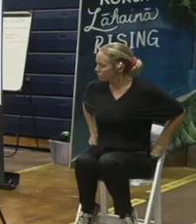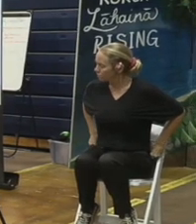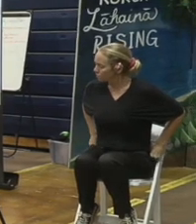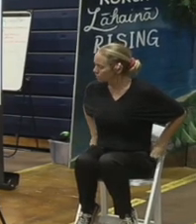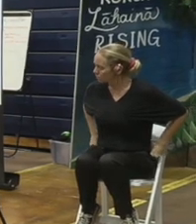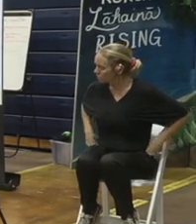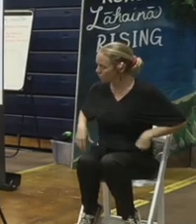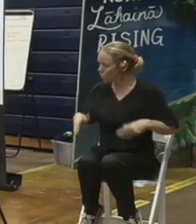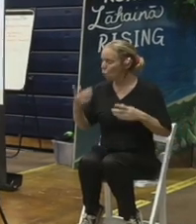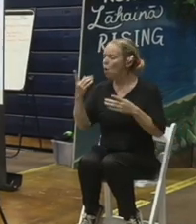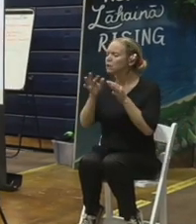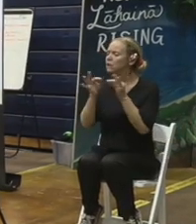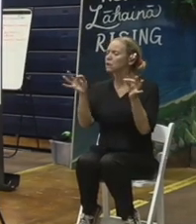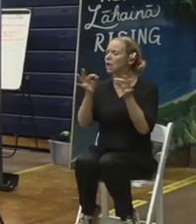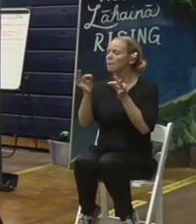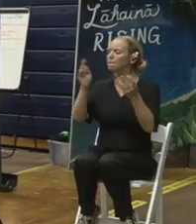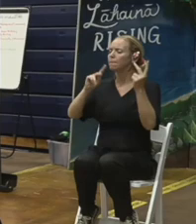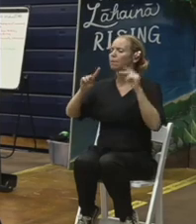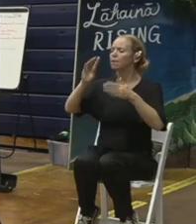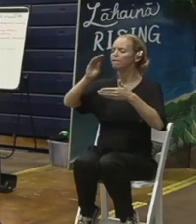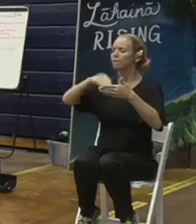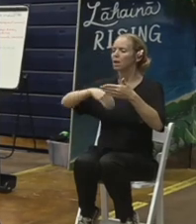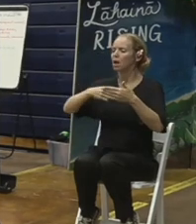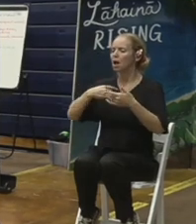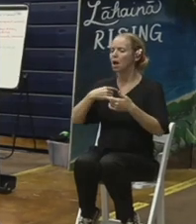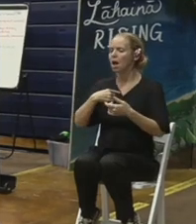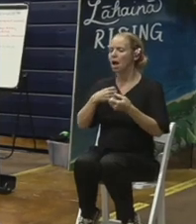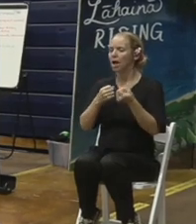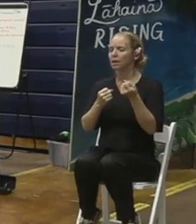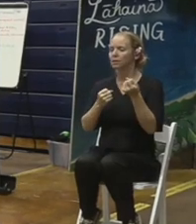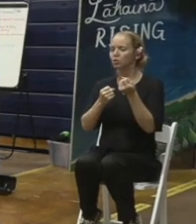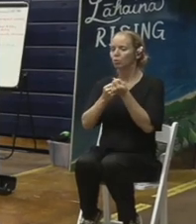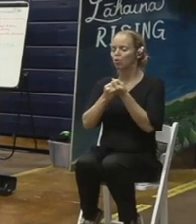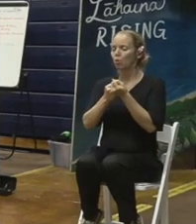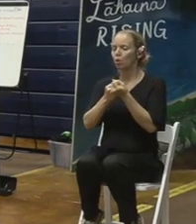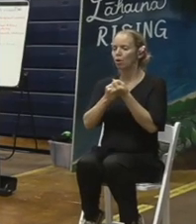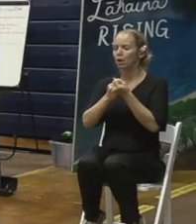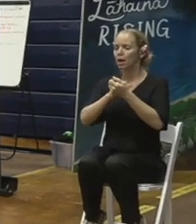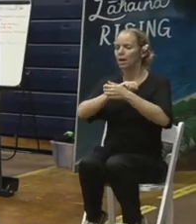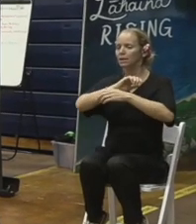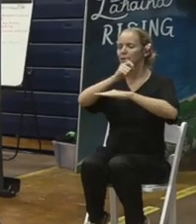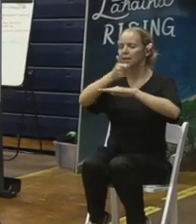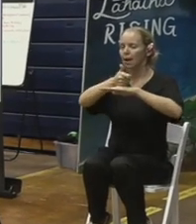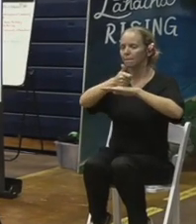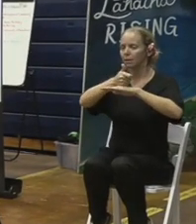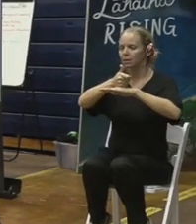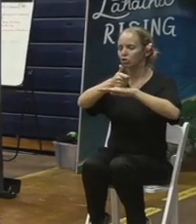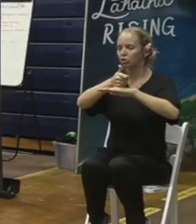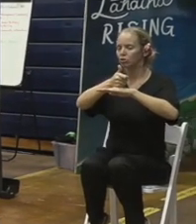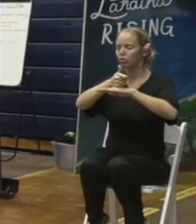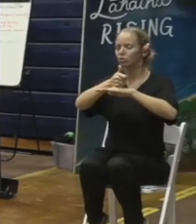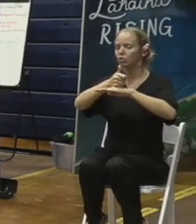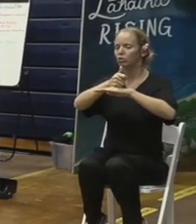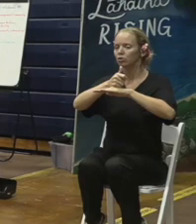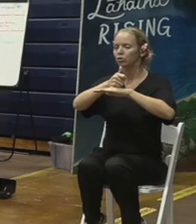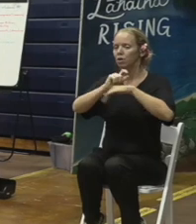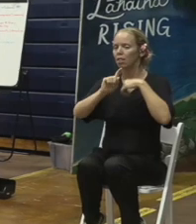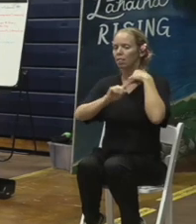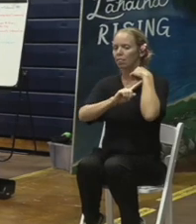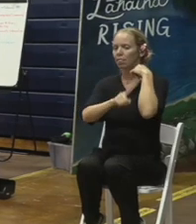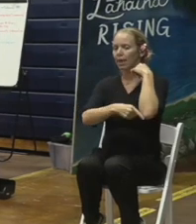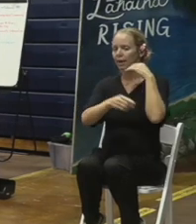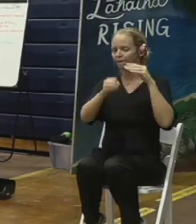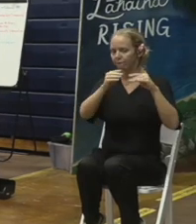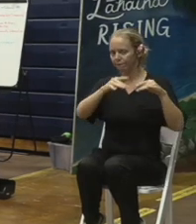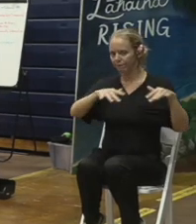fill out was I support using established landfills and considering options to remove debris from